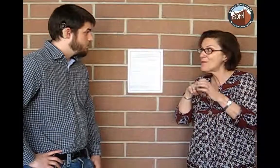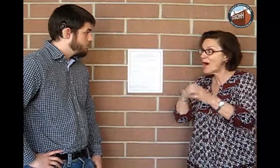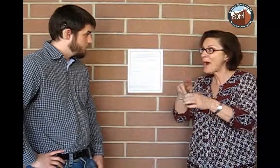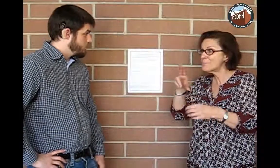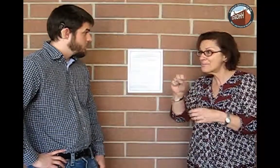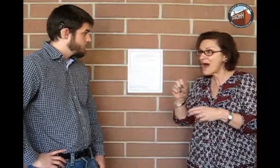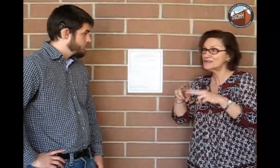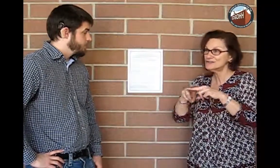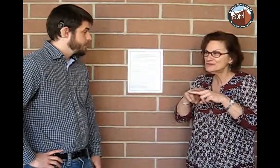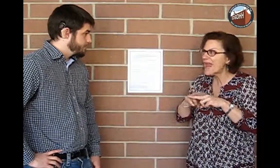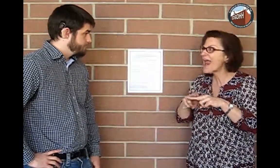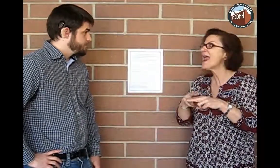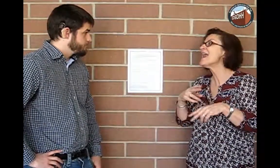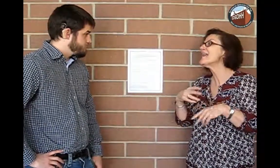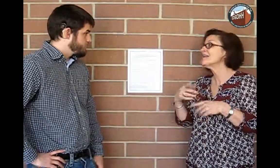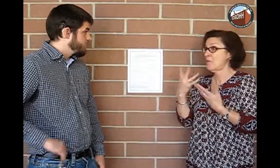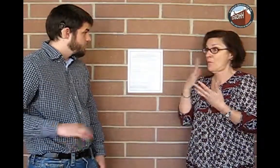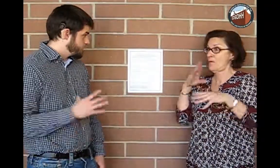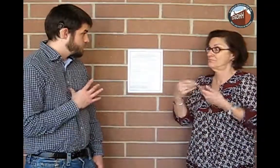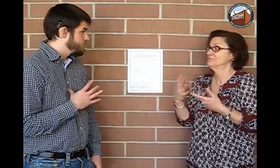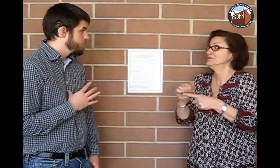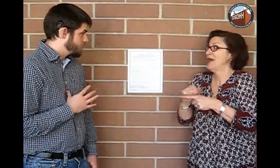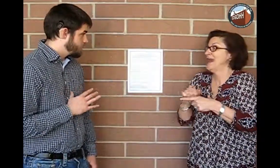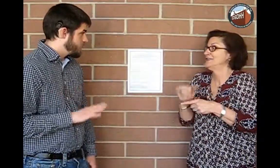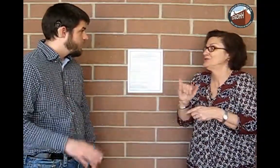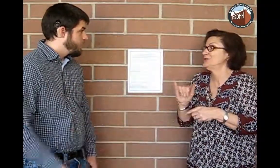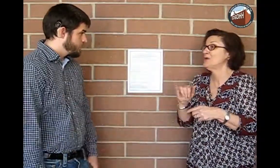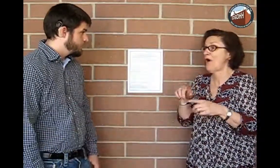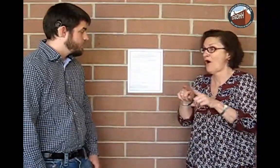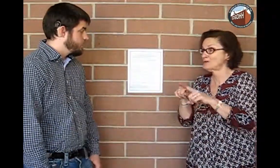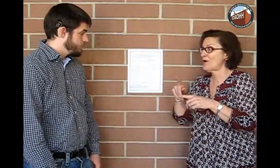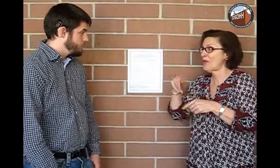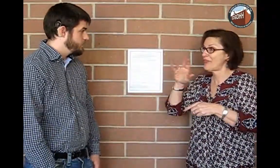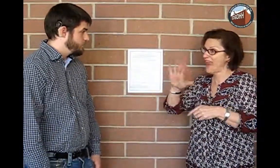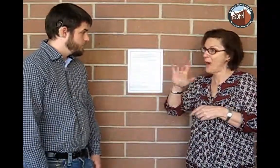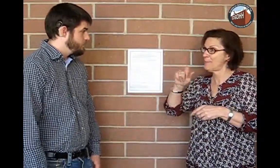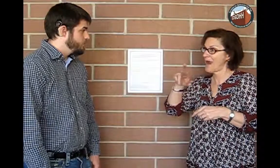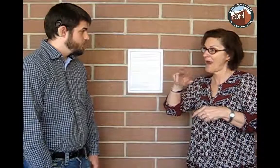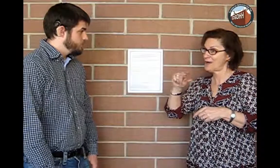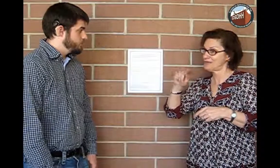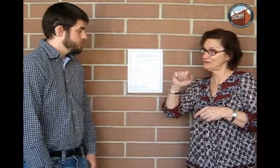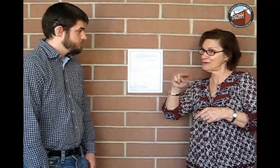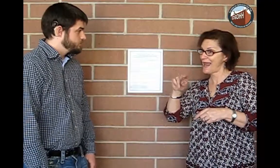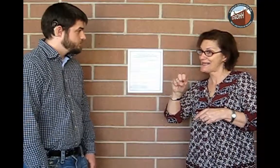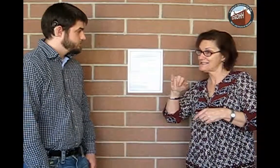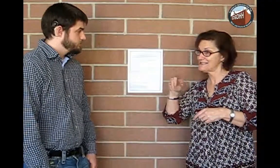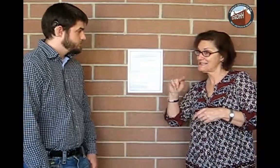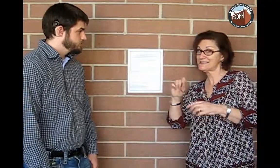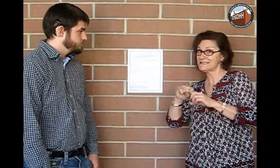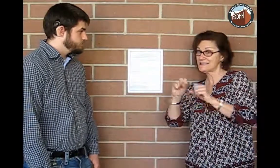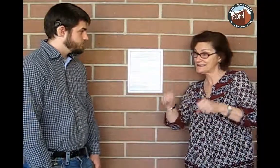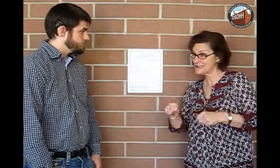Bible study with lot of that be good about it. Thank you.